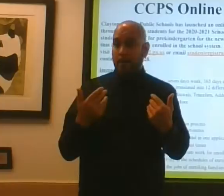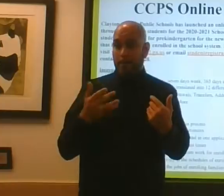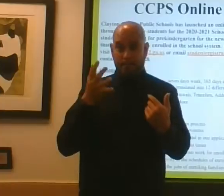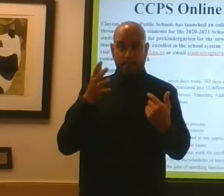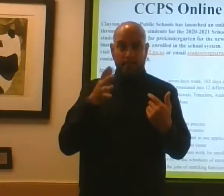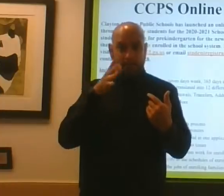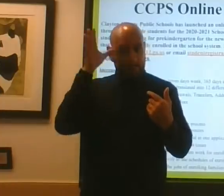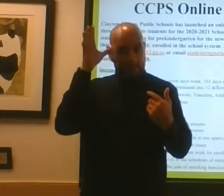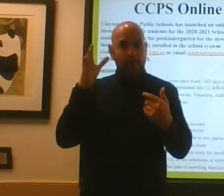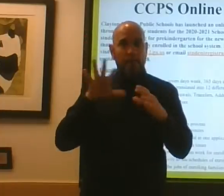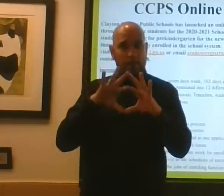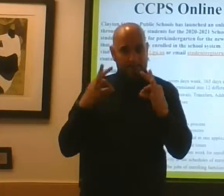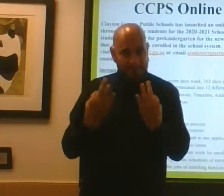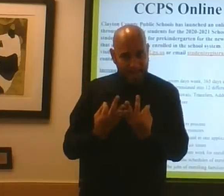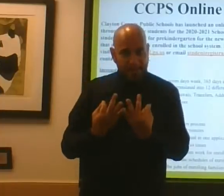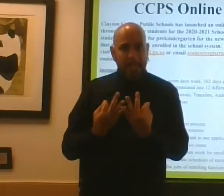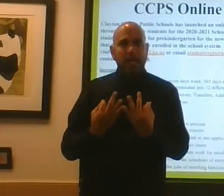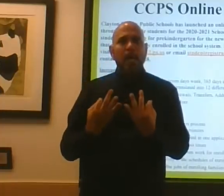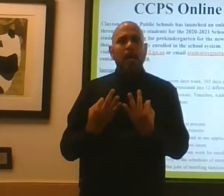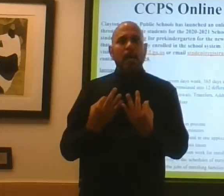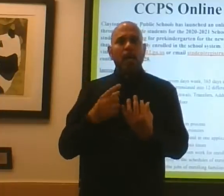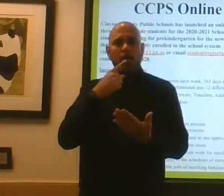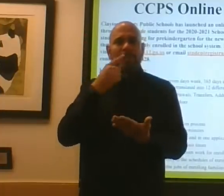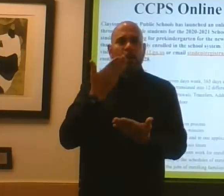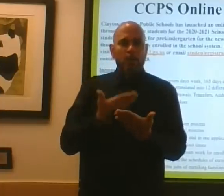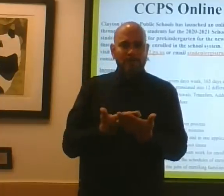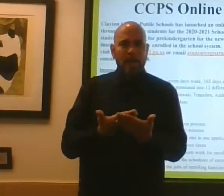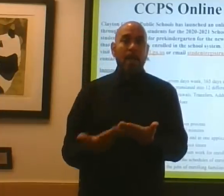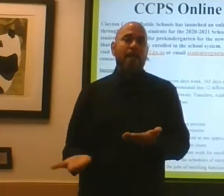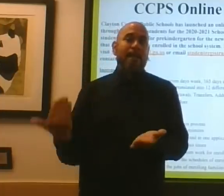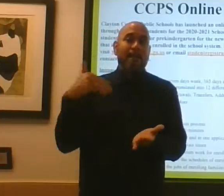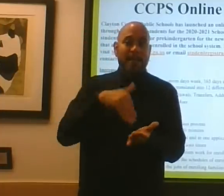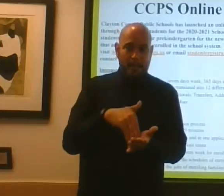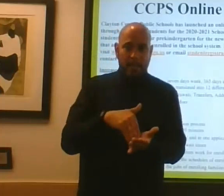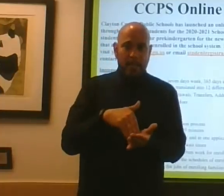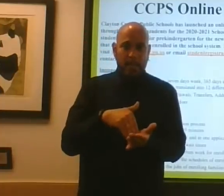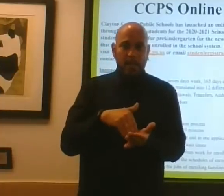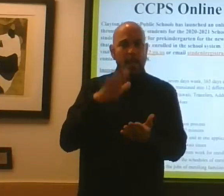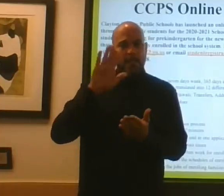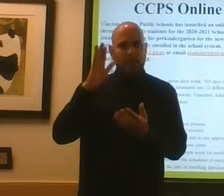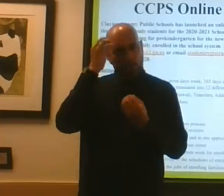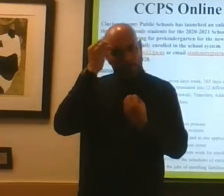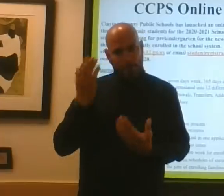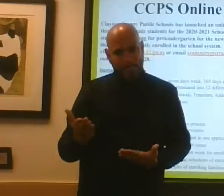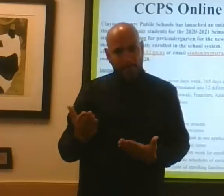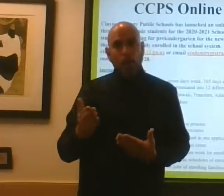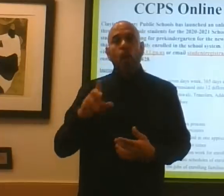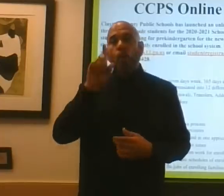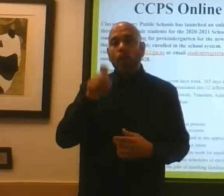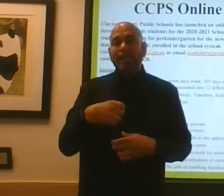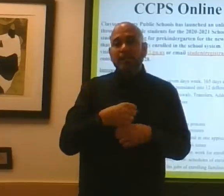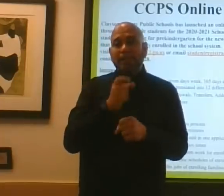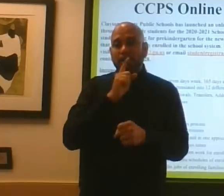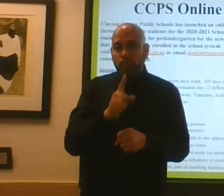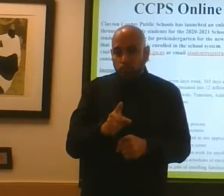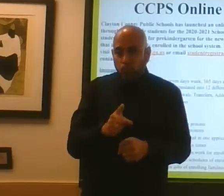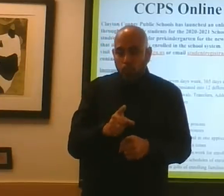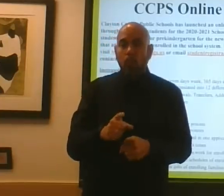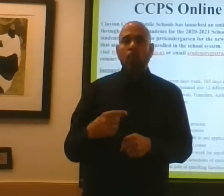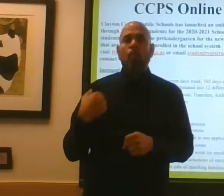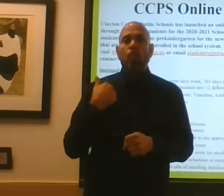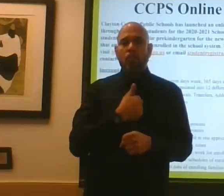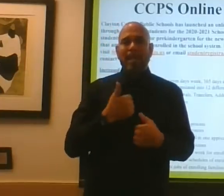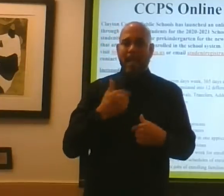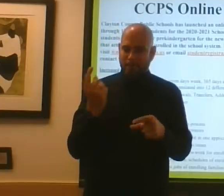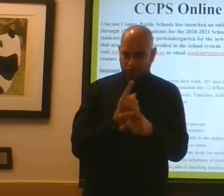verifying or re-verifying their information. We need to ensure that we have